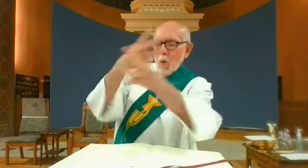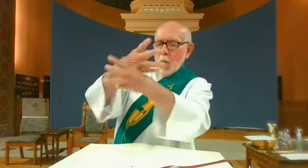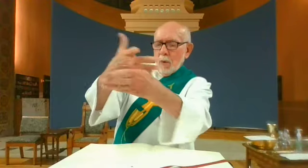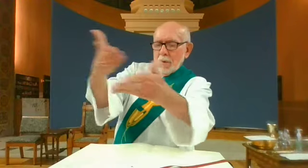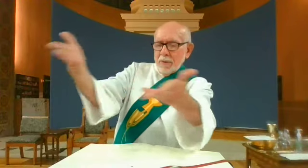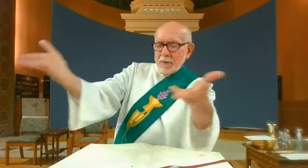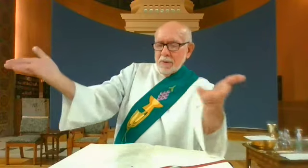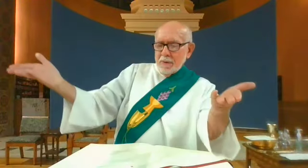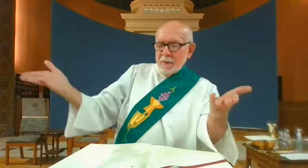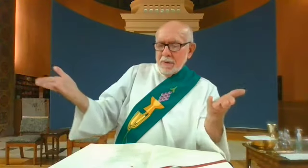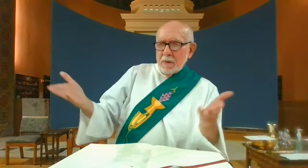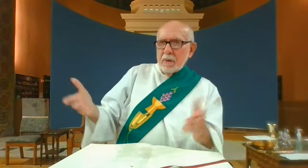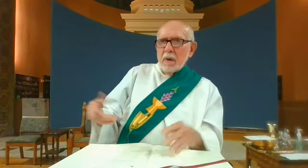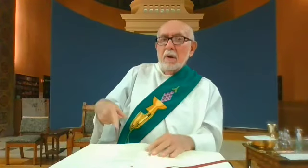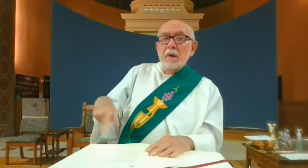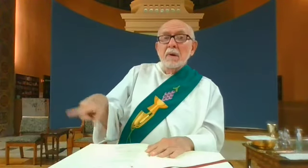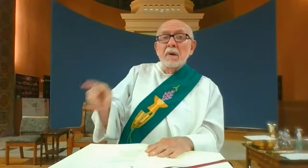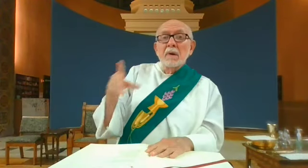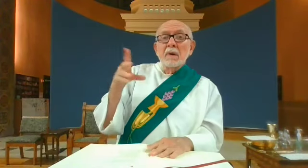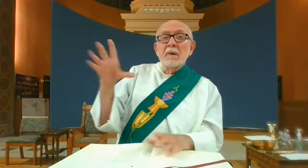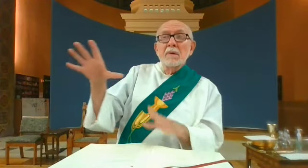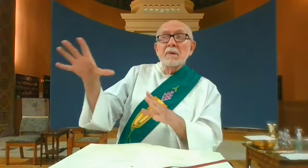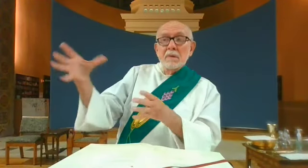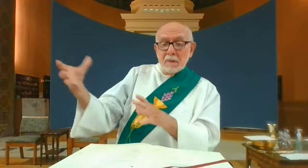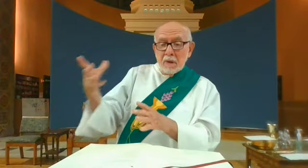is my flesh for the life of the world.